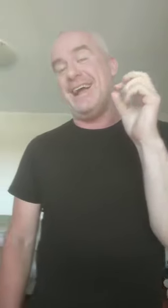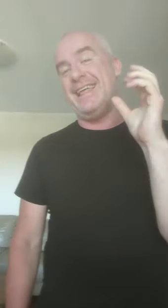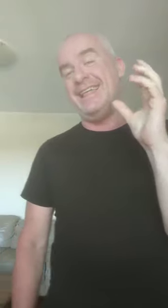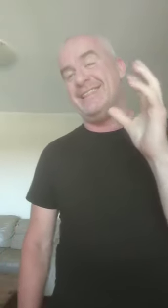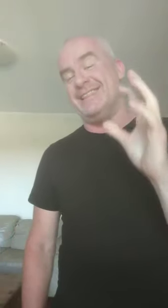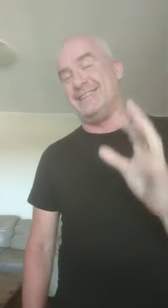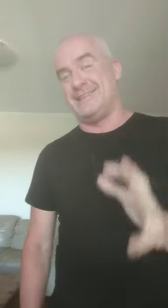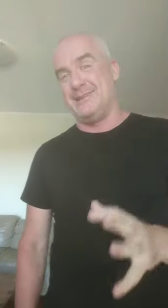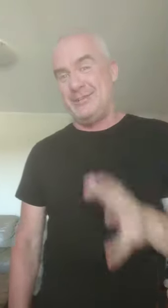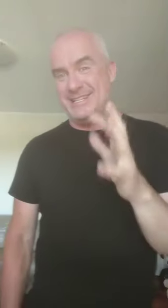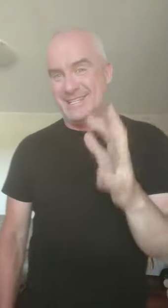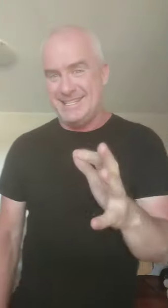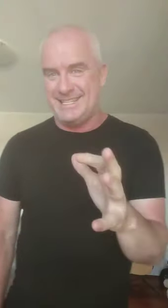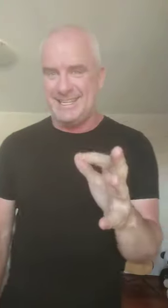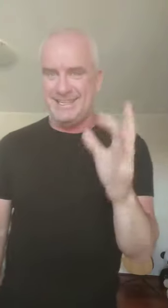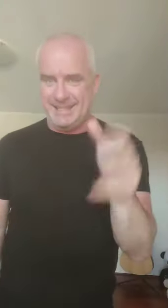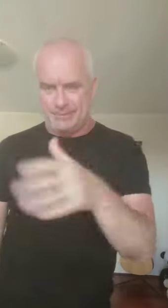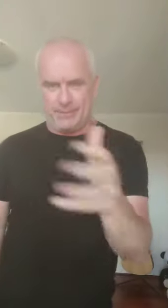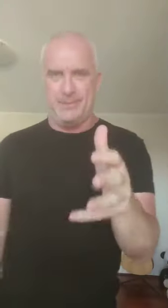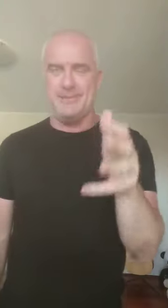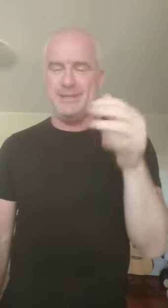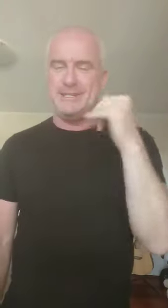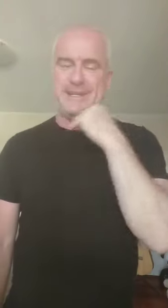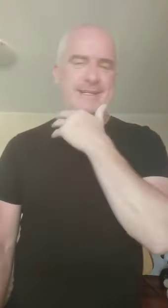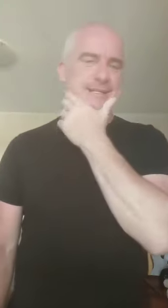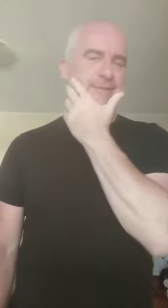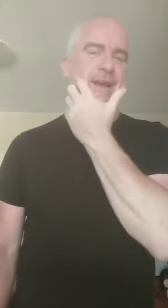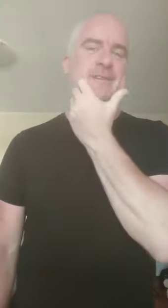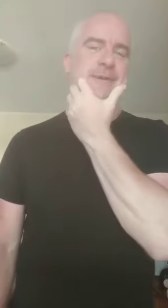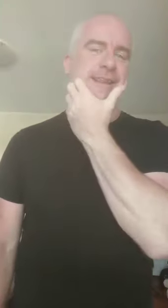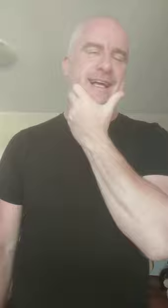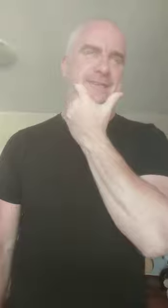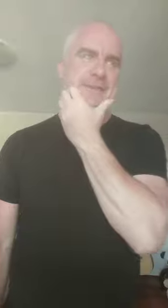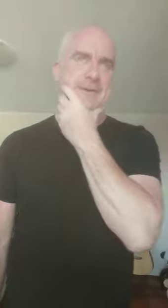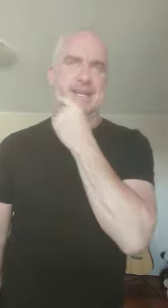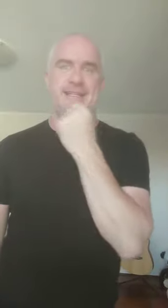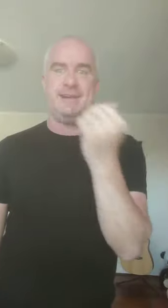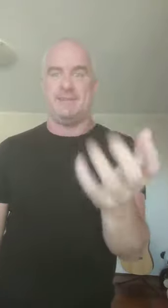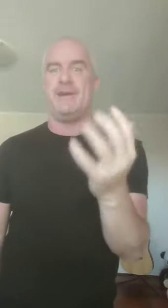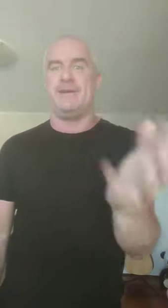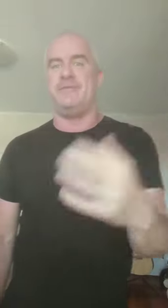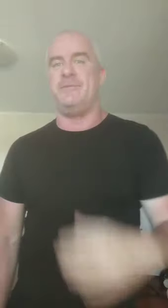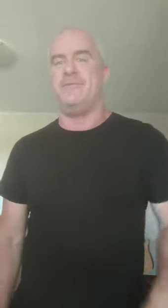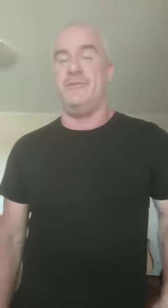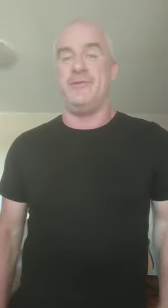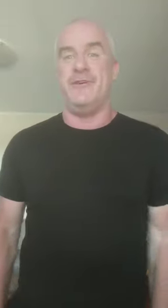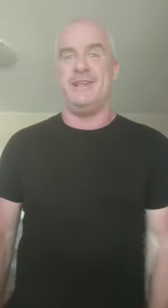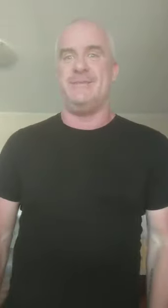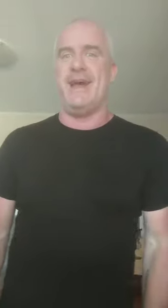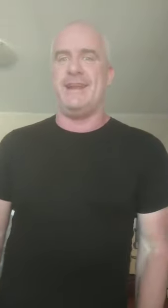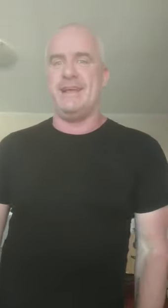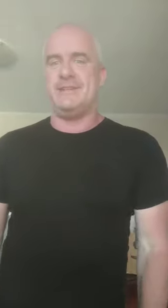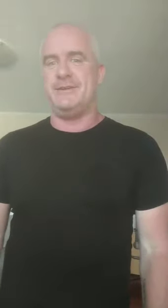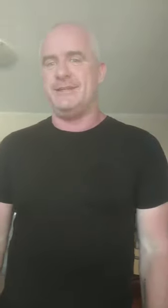And the solution to this problem, which has only just sort of come to me in the last few weeks, and I've spoken to a few clients about it now too,